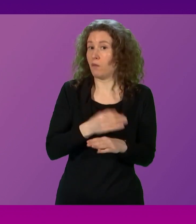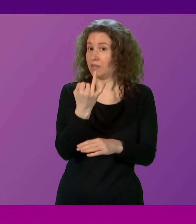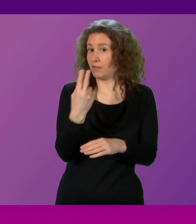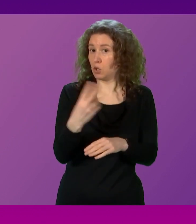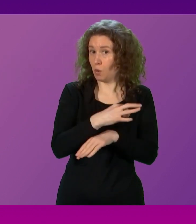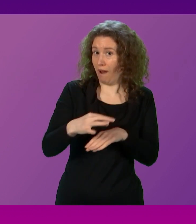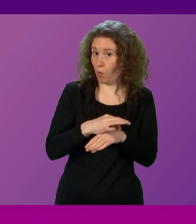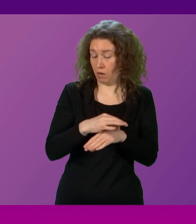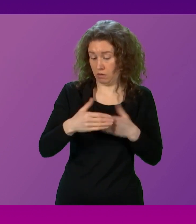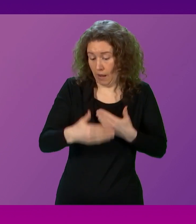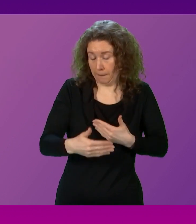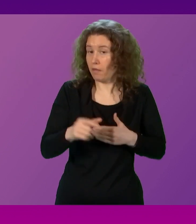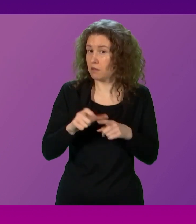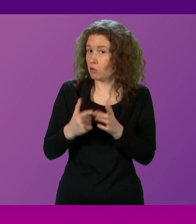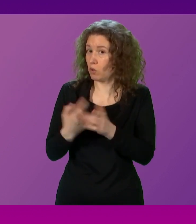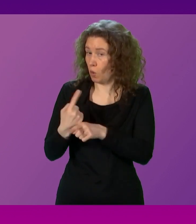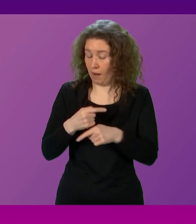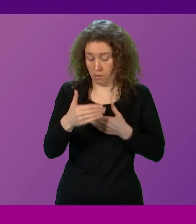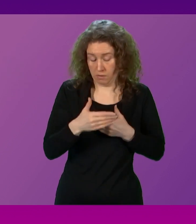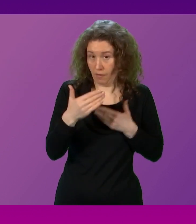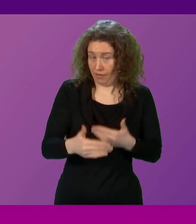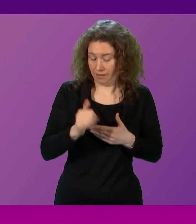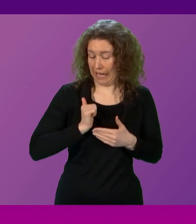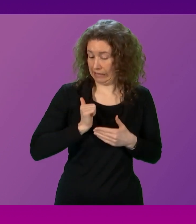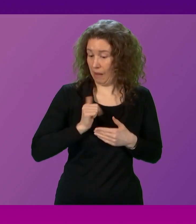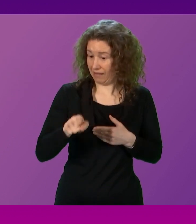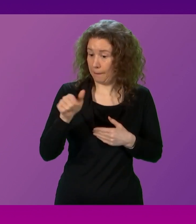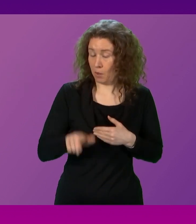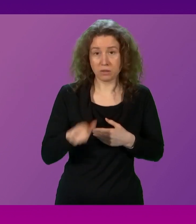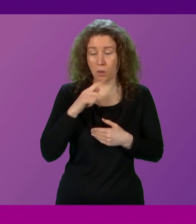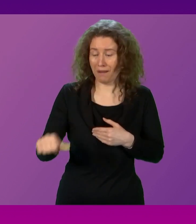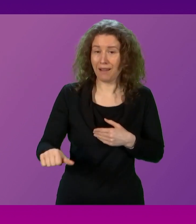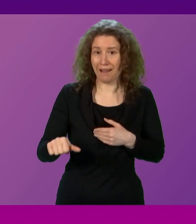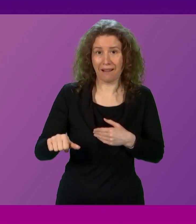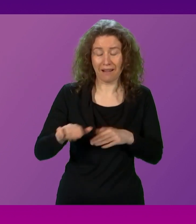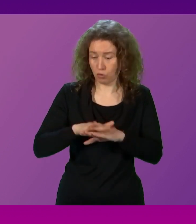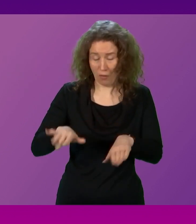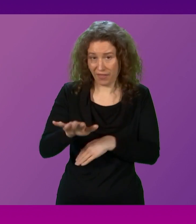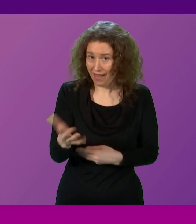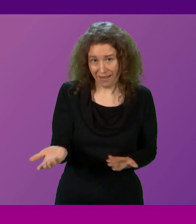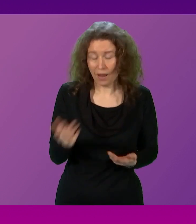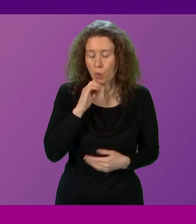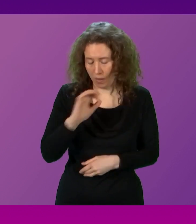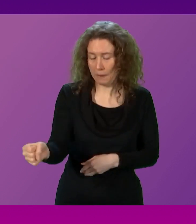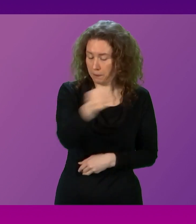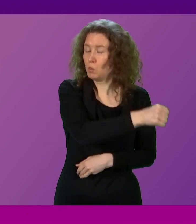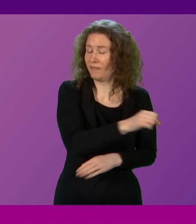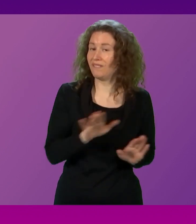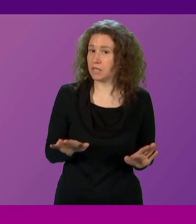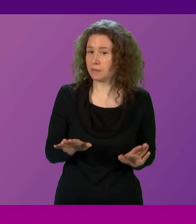expires that Douglas Ross has referred to, my expectation is that this prisoner will not be in Corkham Vale prison.